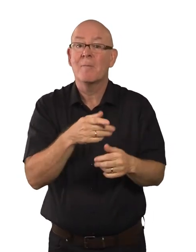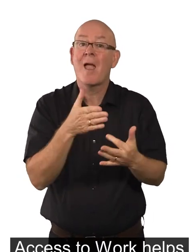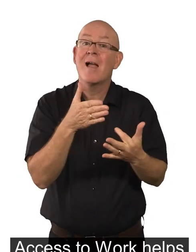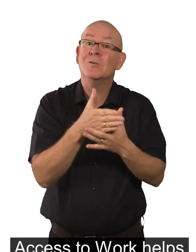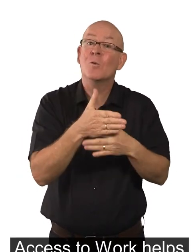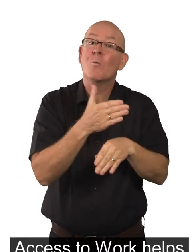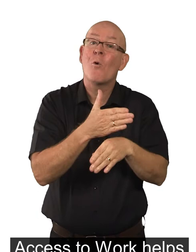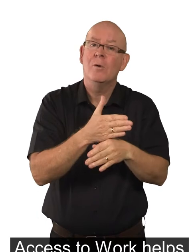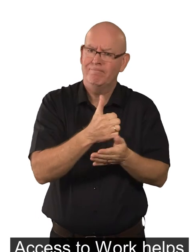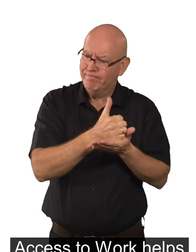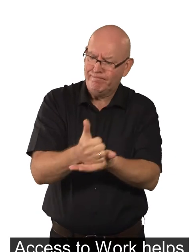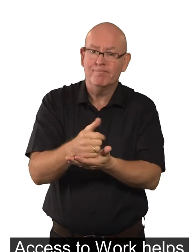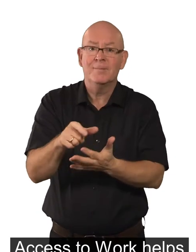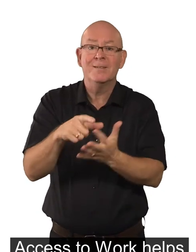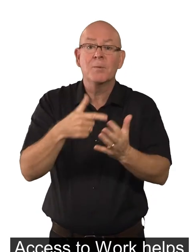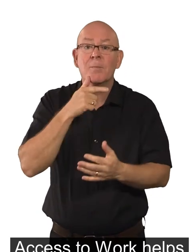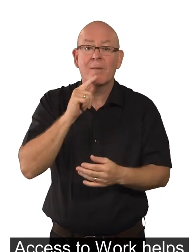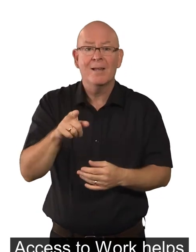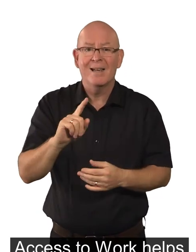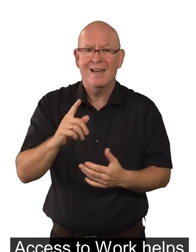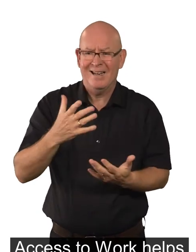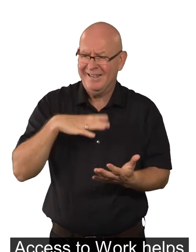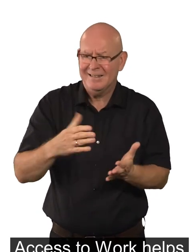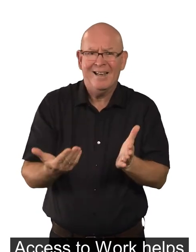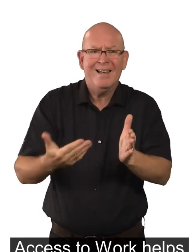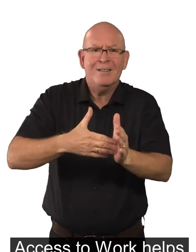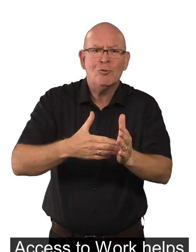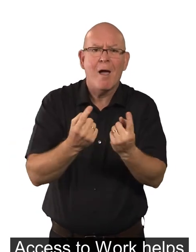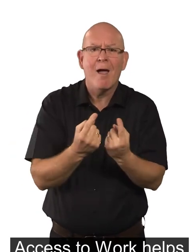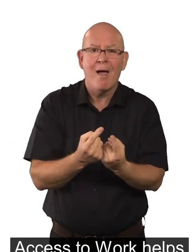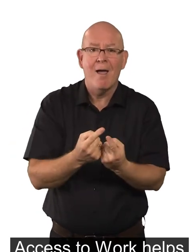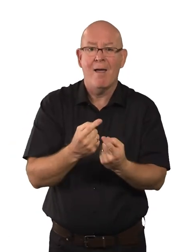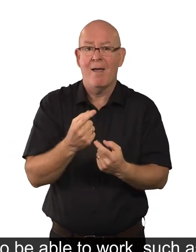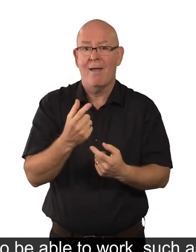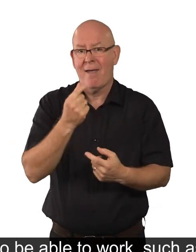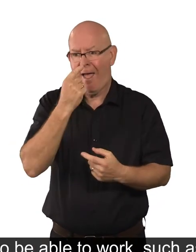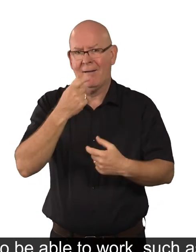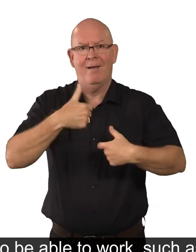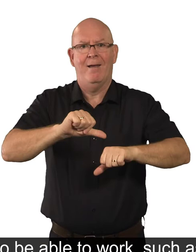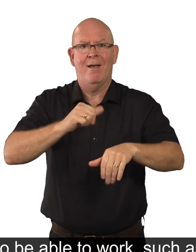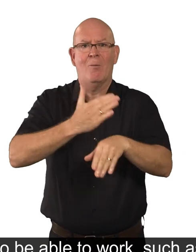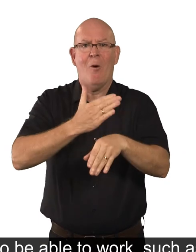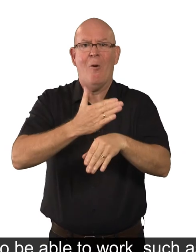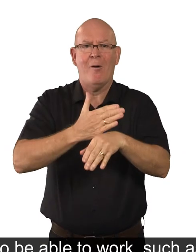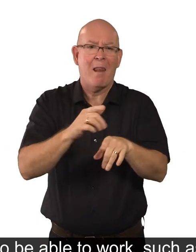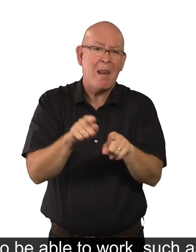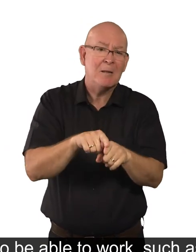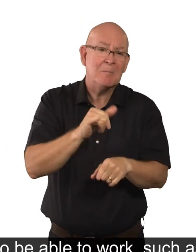Access to Work helps disabled people that need extra things to be able to work, such as specialist